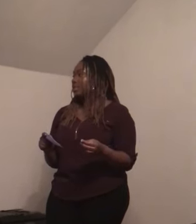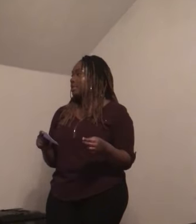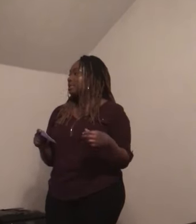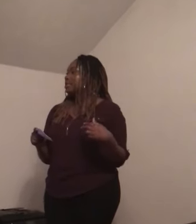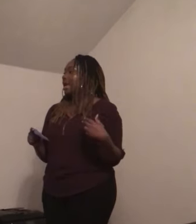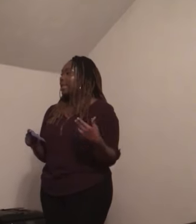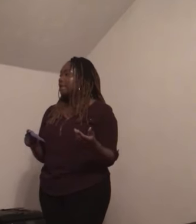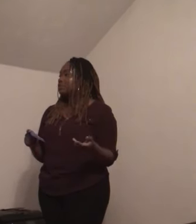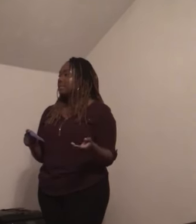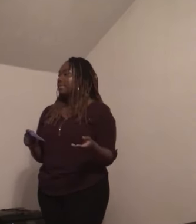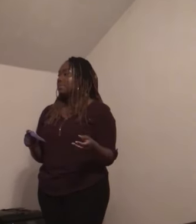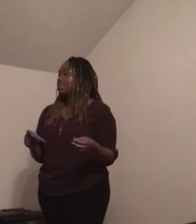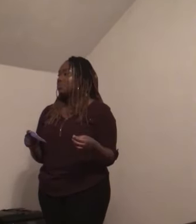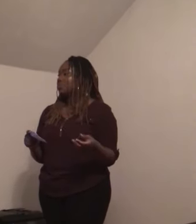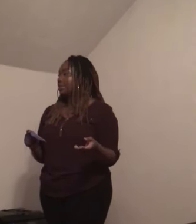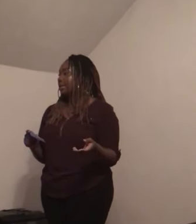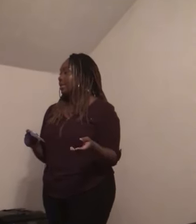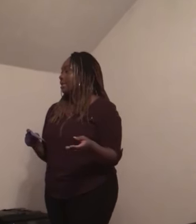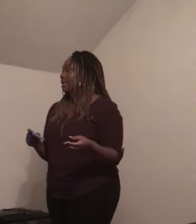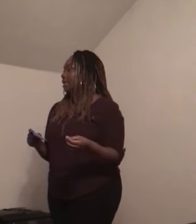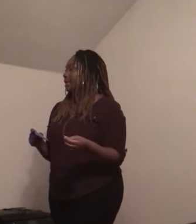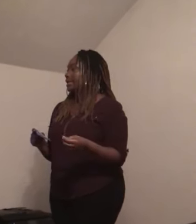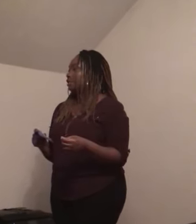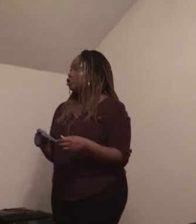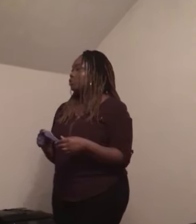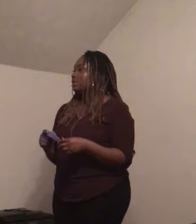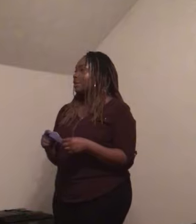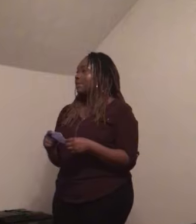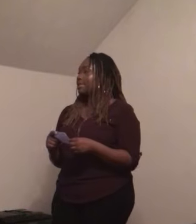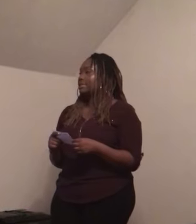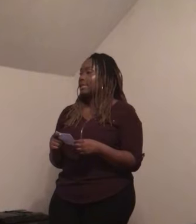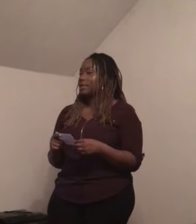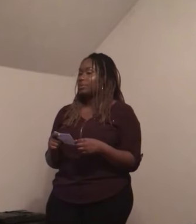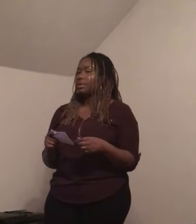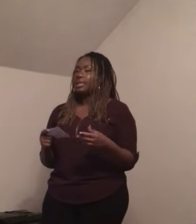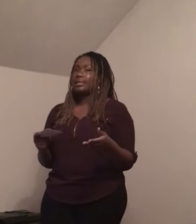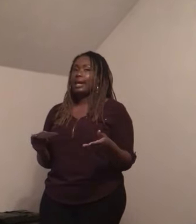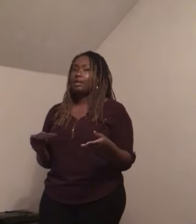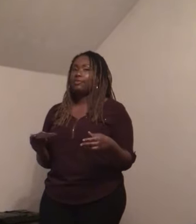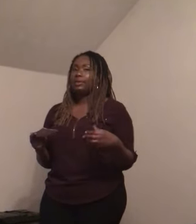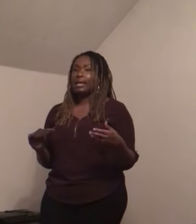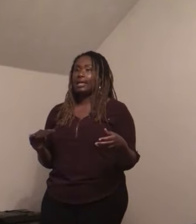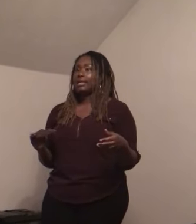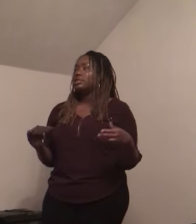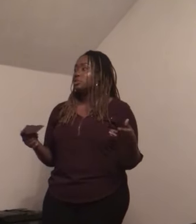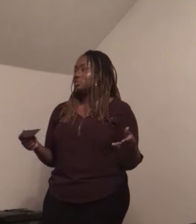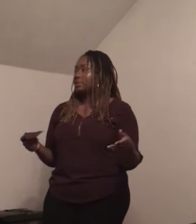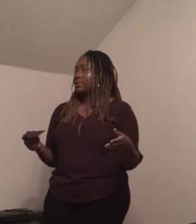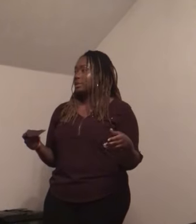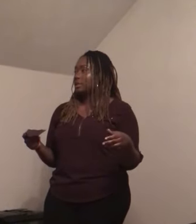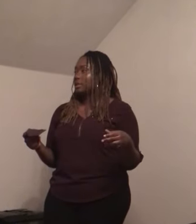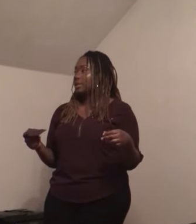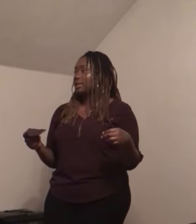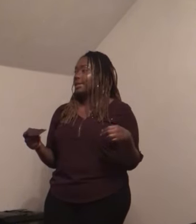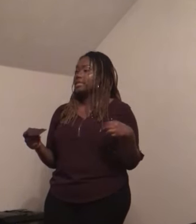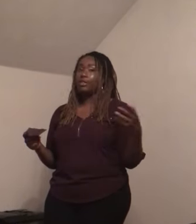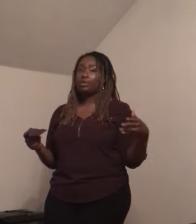Sign language is important. Sign should be given the same kind of right towards other